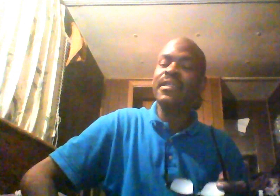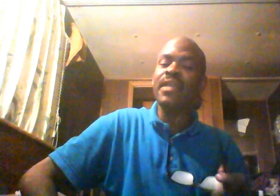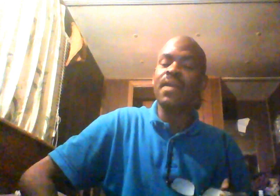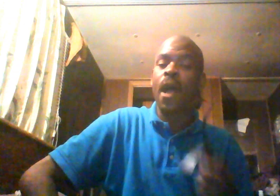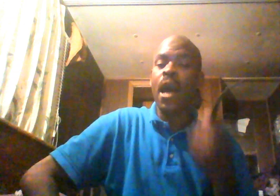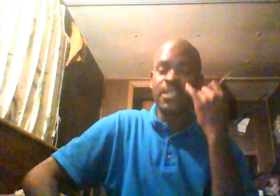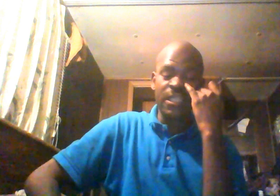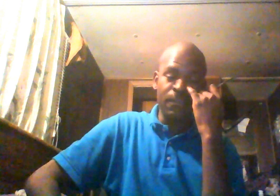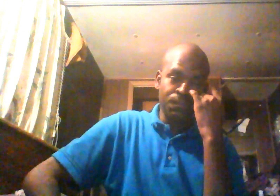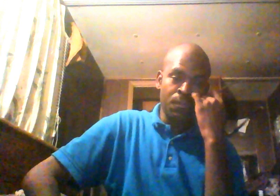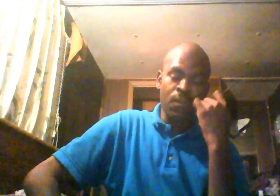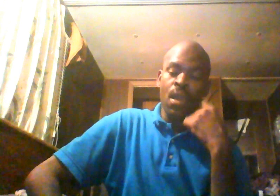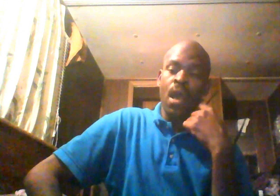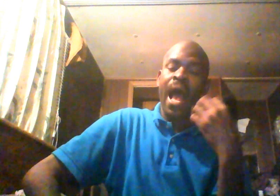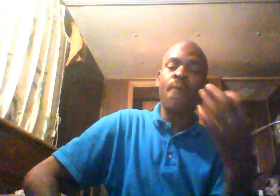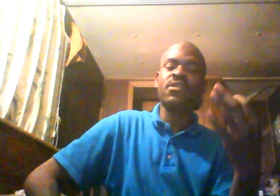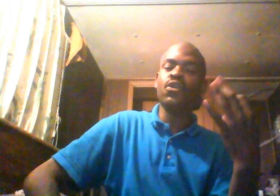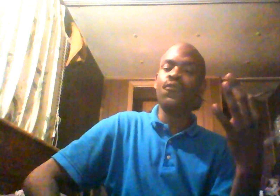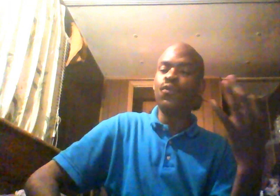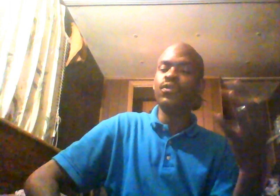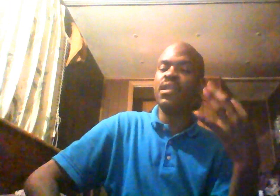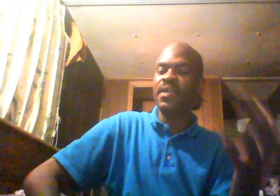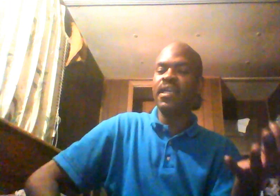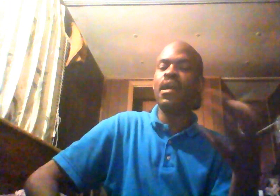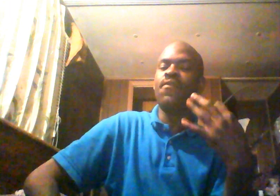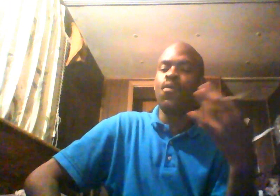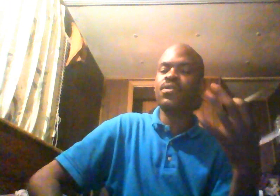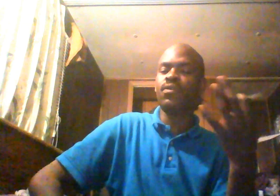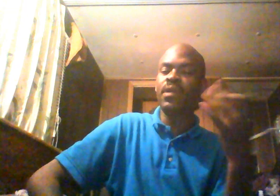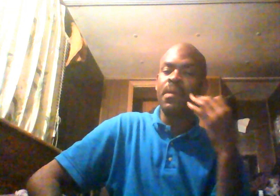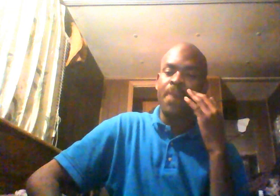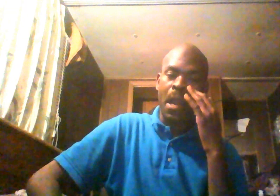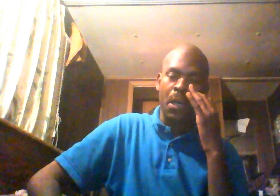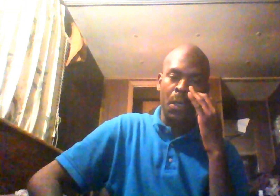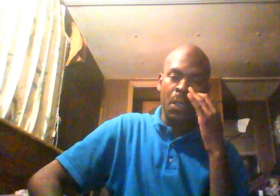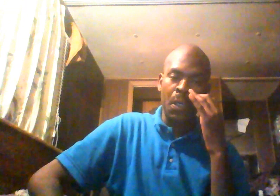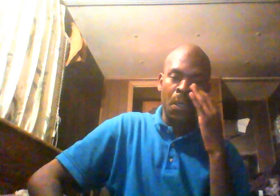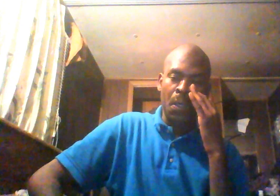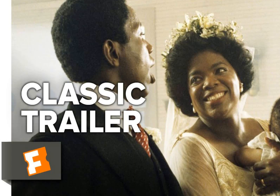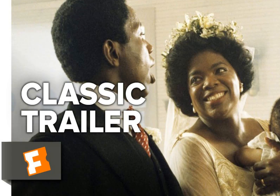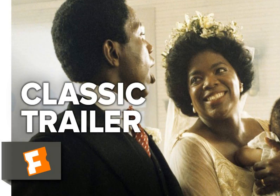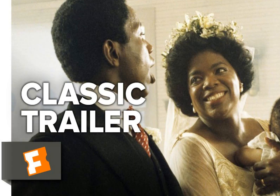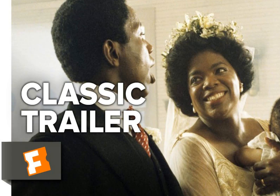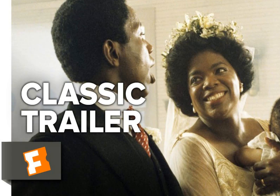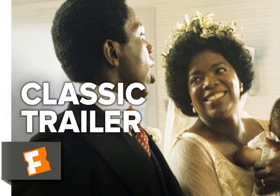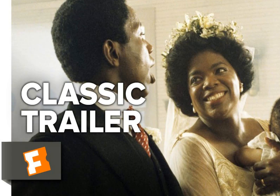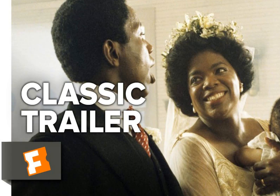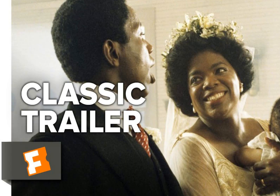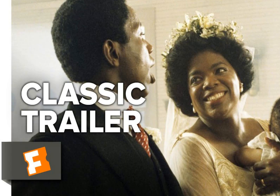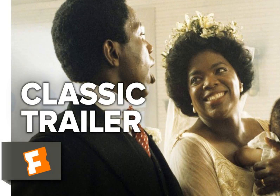not, honestly, I was a little fooled in the beginning of Oprah's career by her, I mean, during that time,